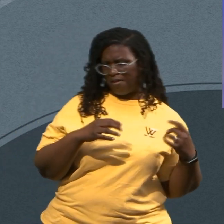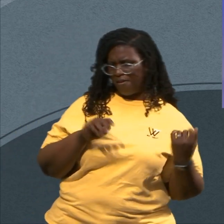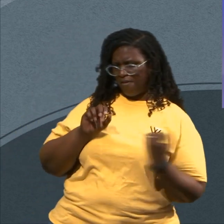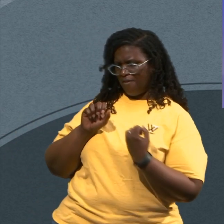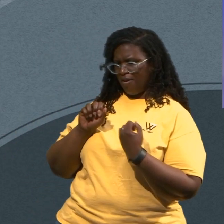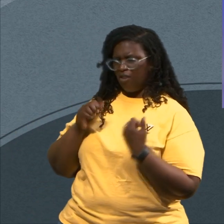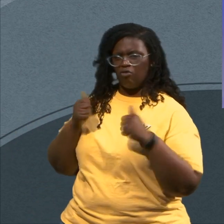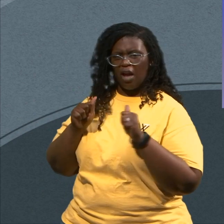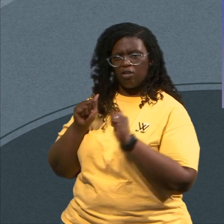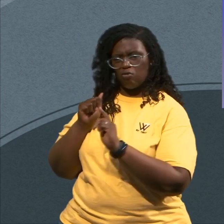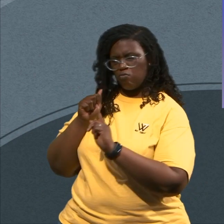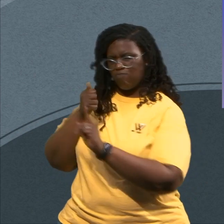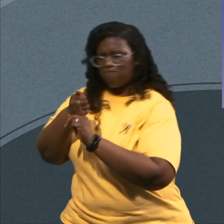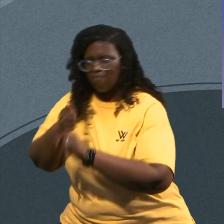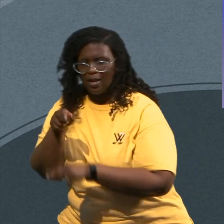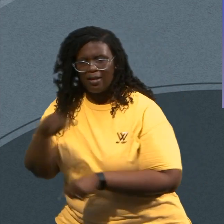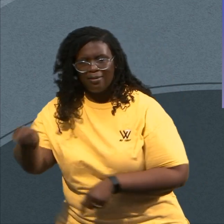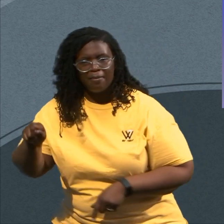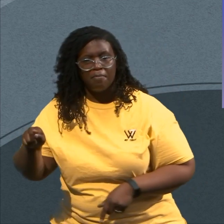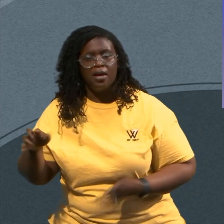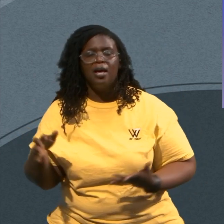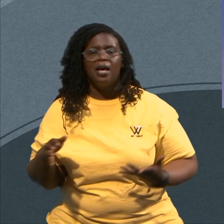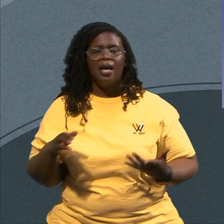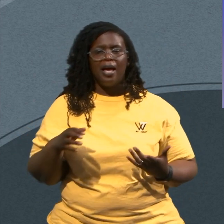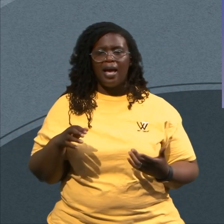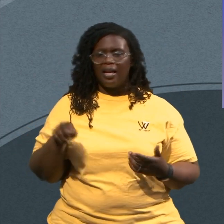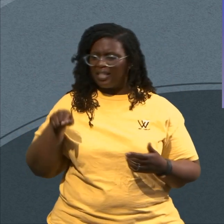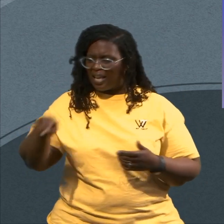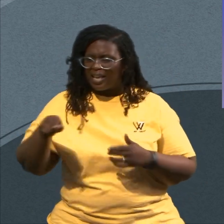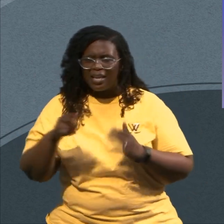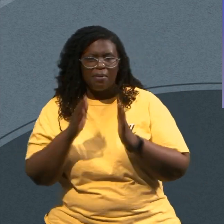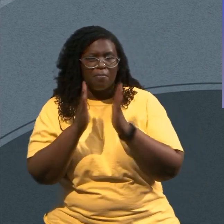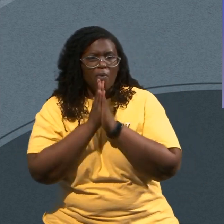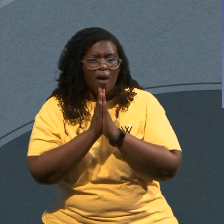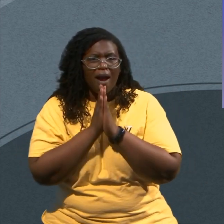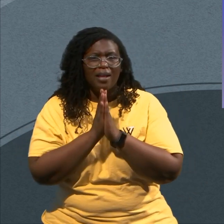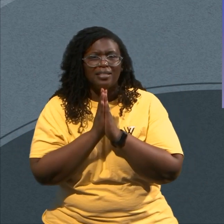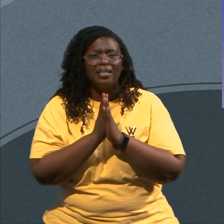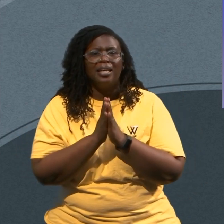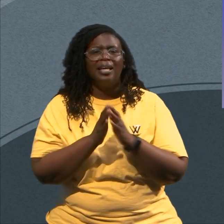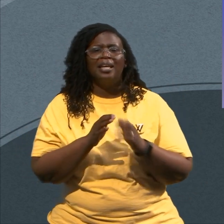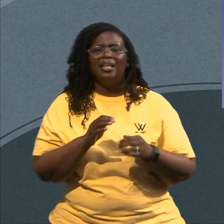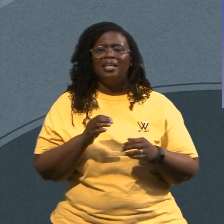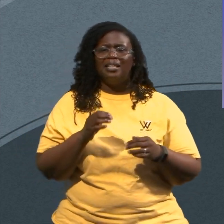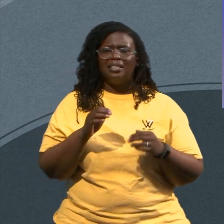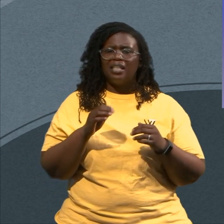He Recognizes Hezekiah Does My Leadership Quality Won't Get Me Out Of This